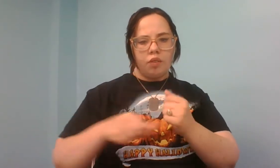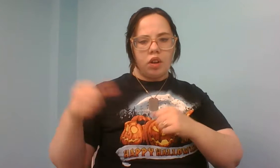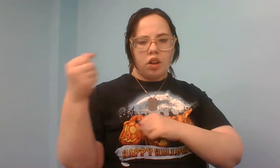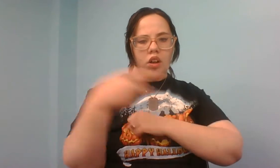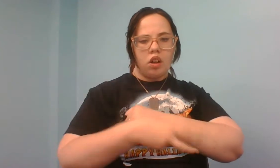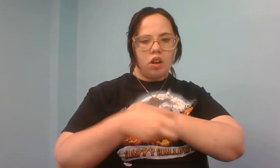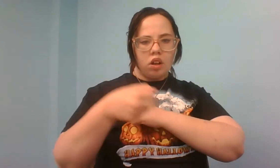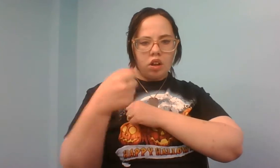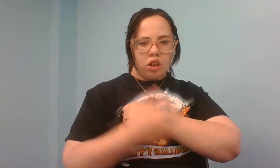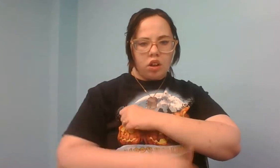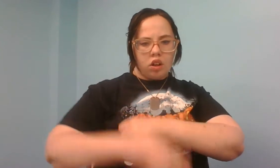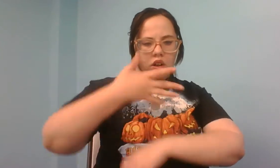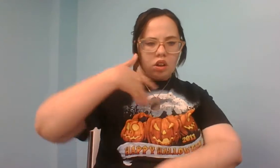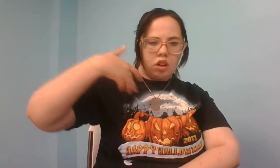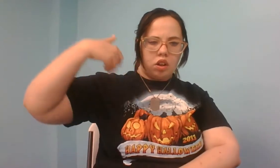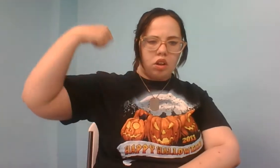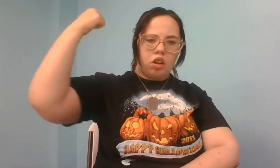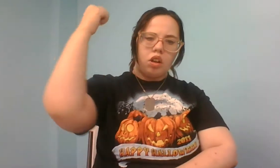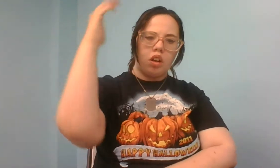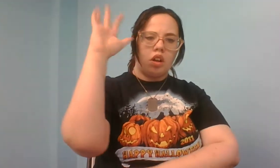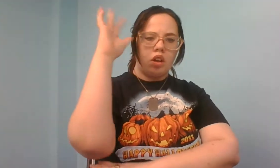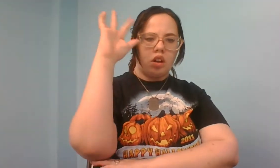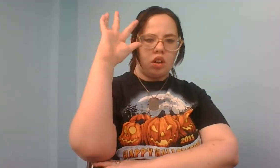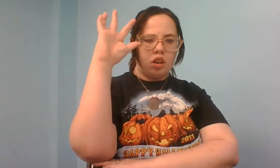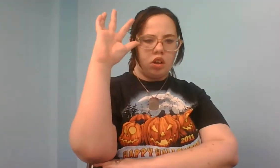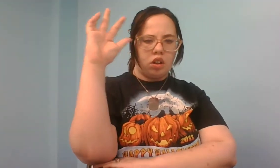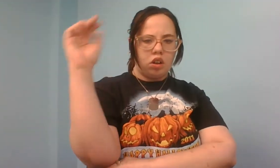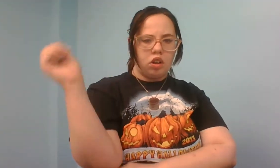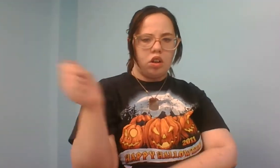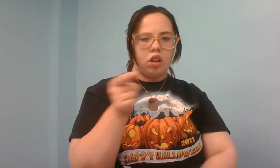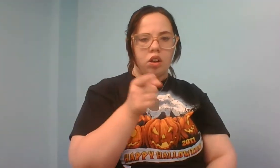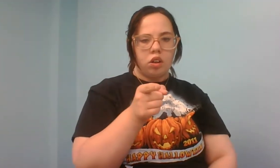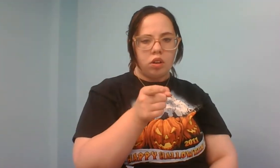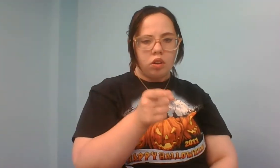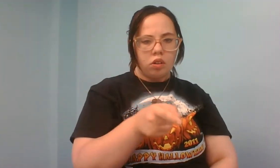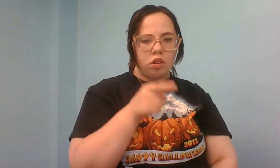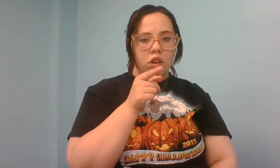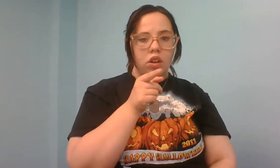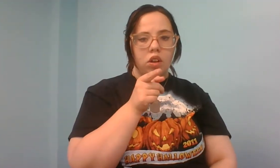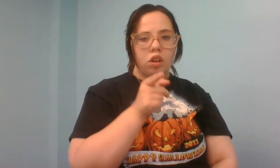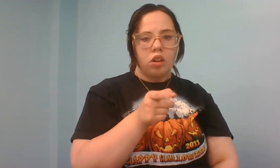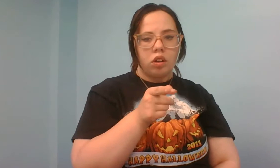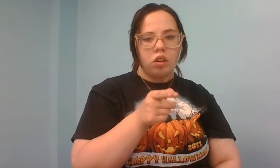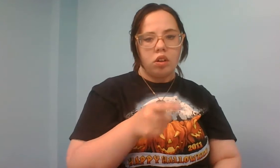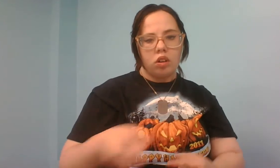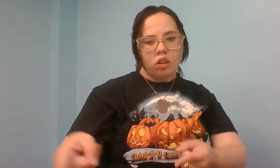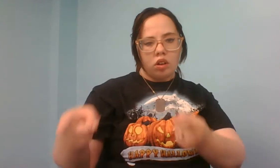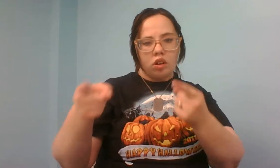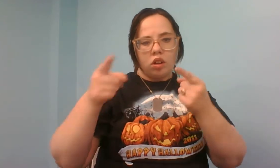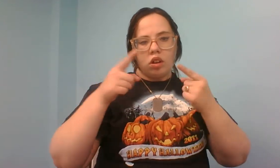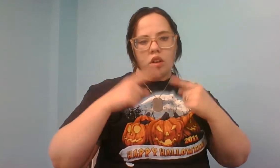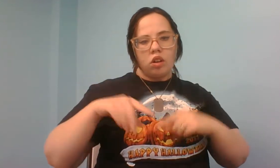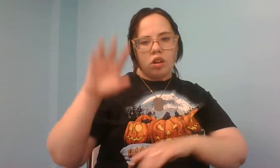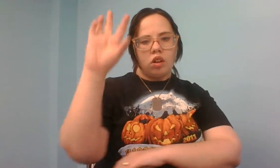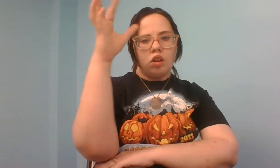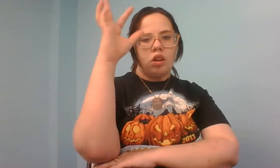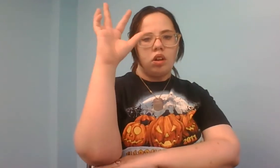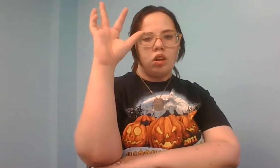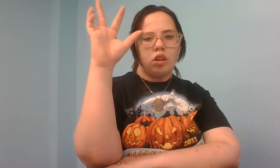midnight in the hanging tree Are you, are you, coming to the tree?